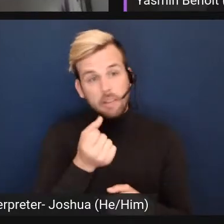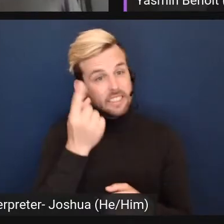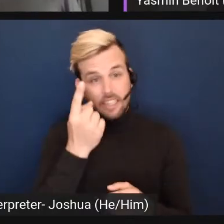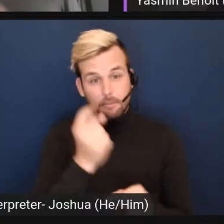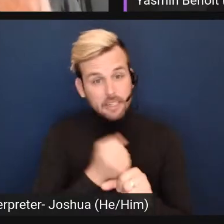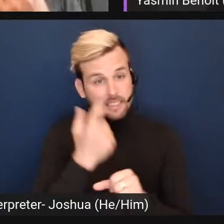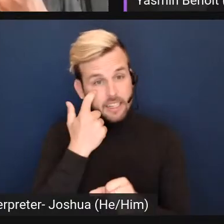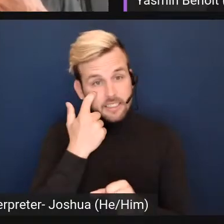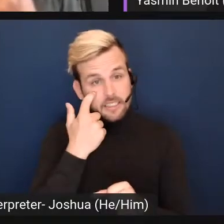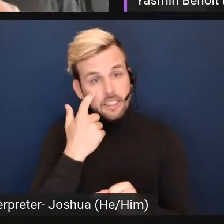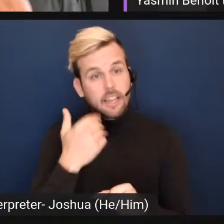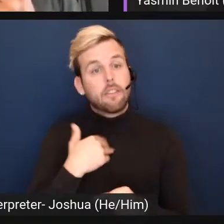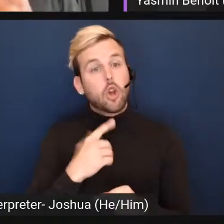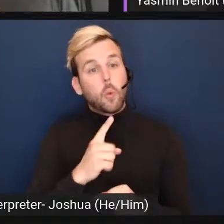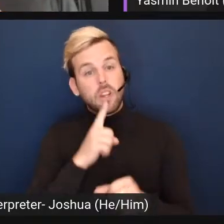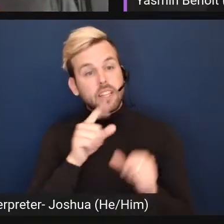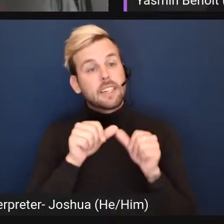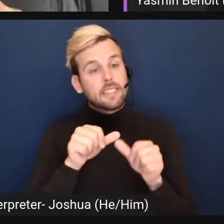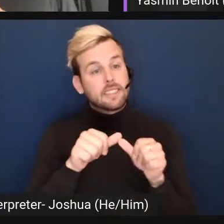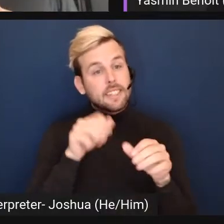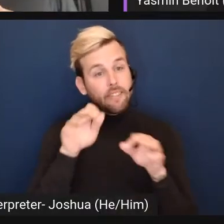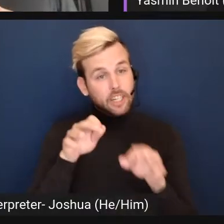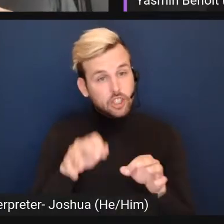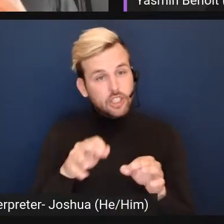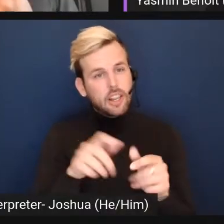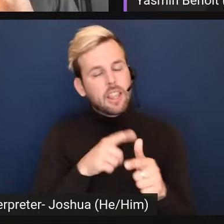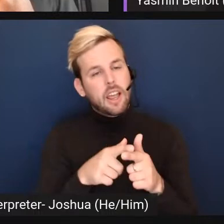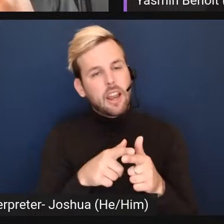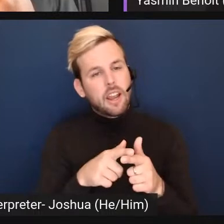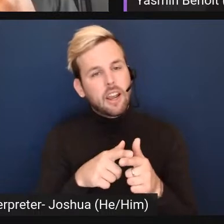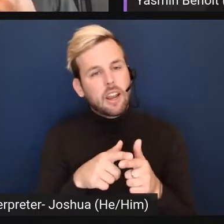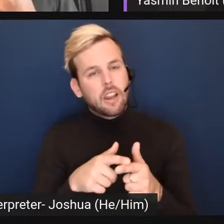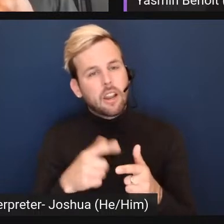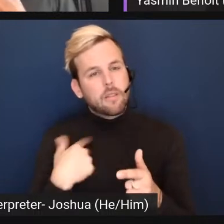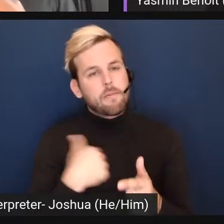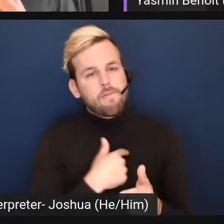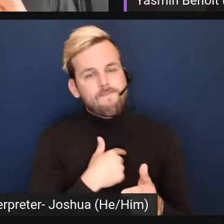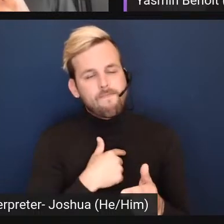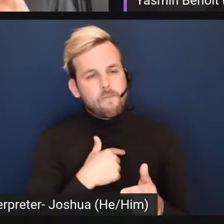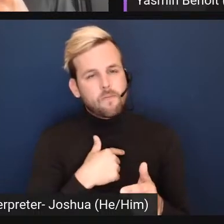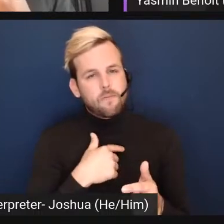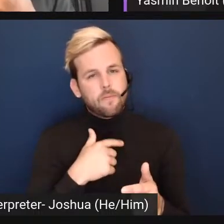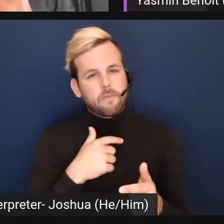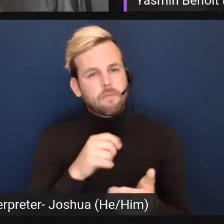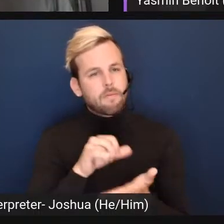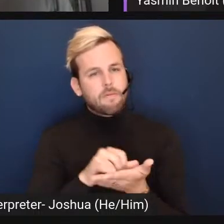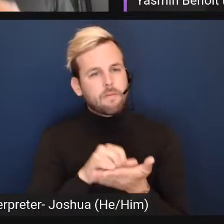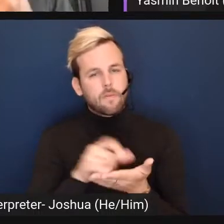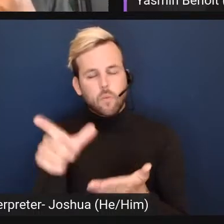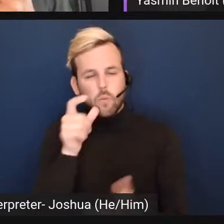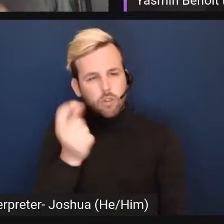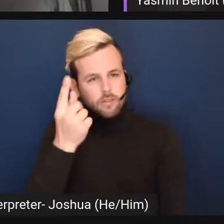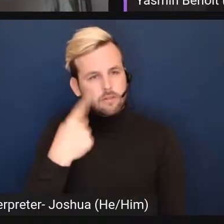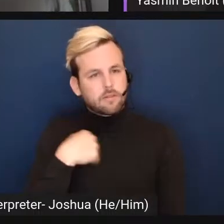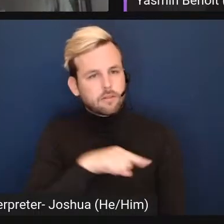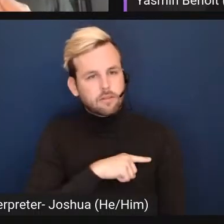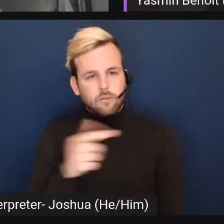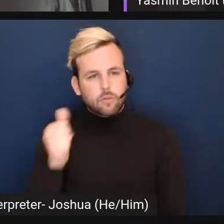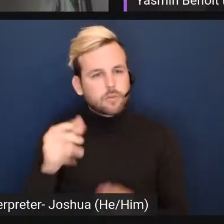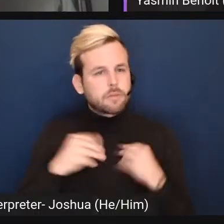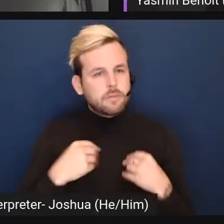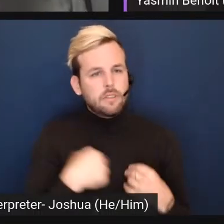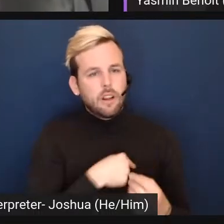by having a really consistent definition, then we would never be understood. We would never be accepted.